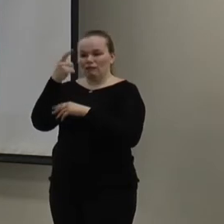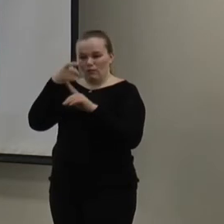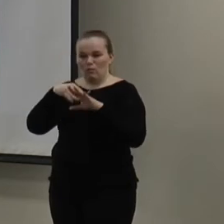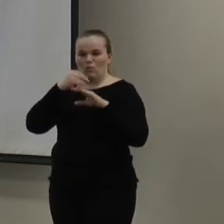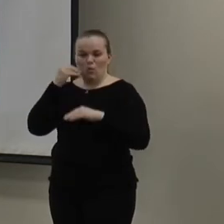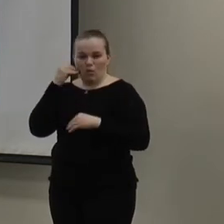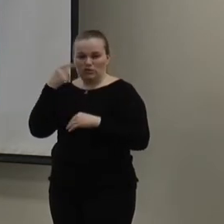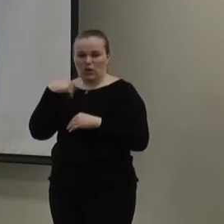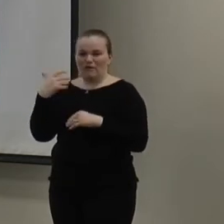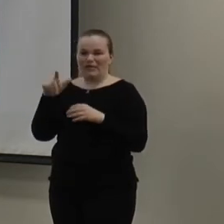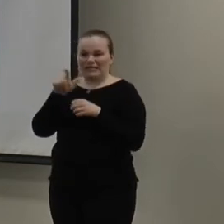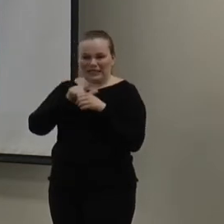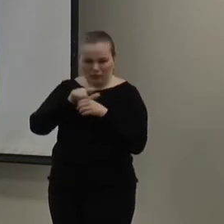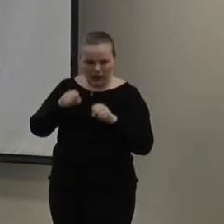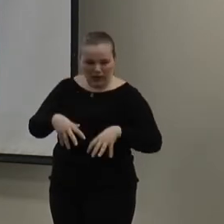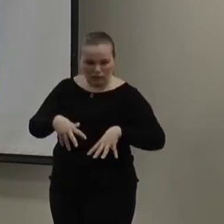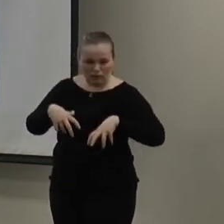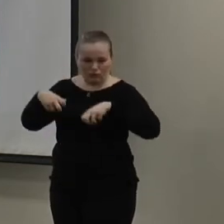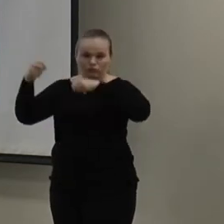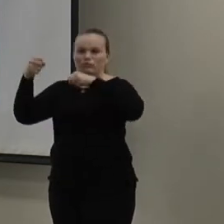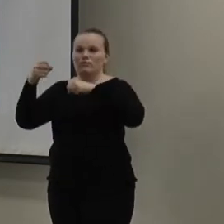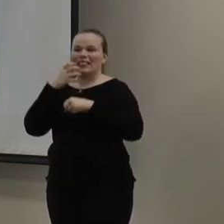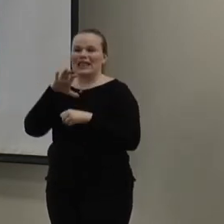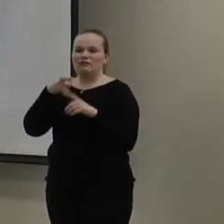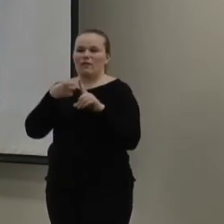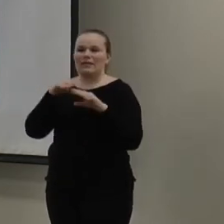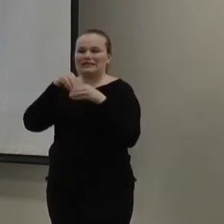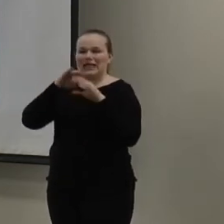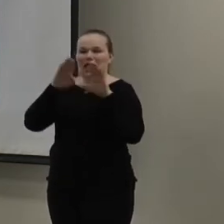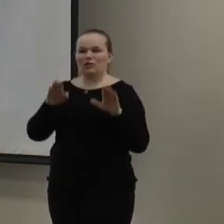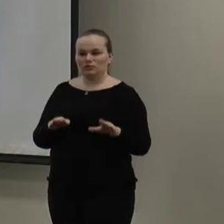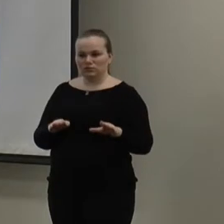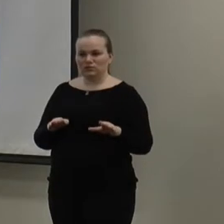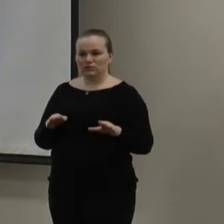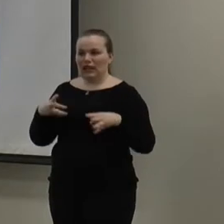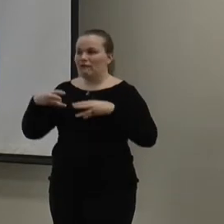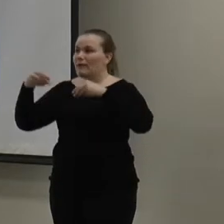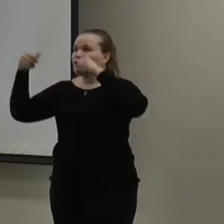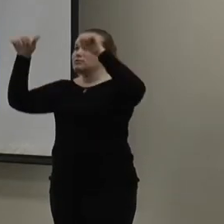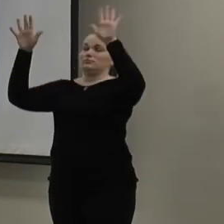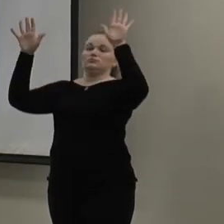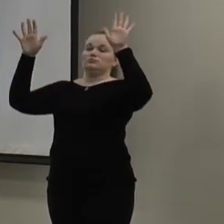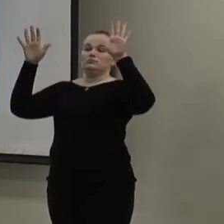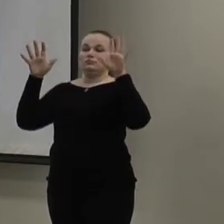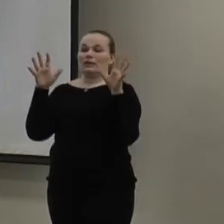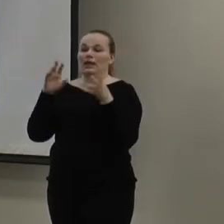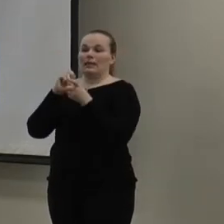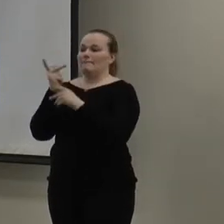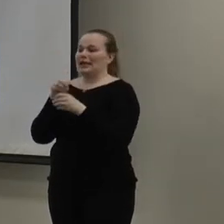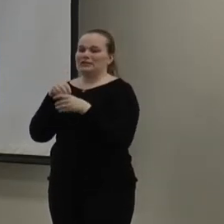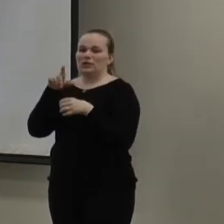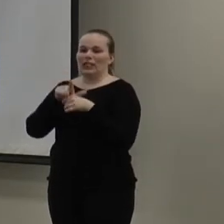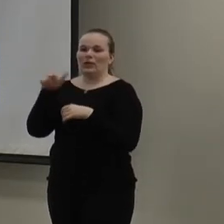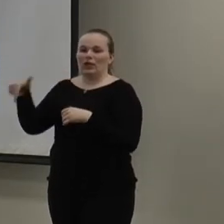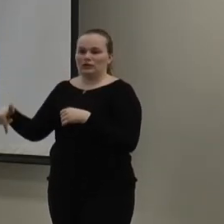this liquid that can remove your heat from your home and it evaporates and condense and back into the liquid.